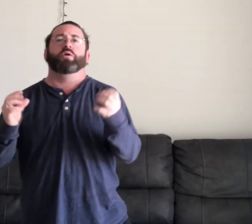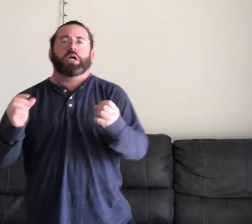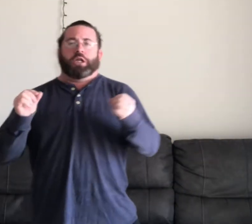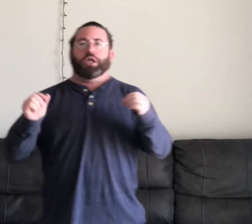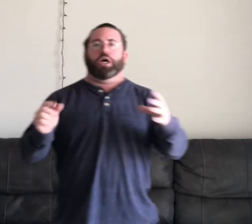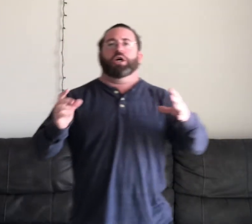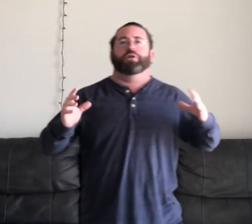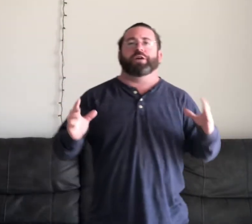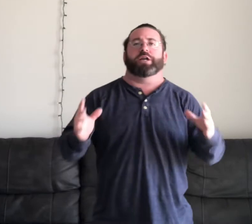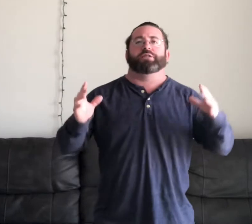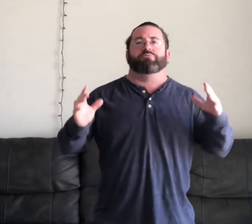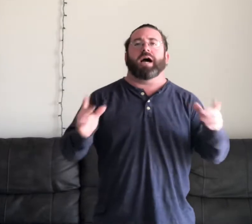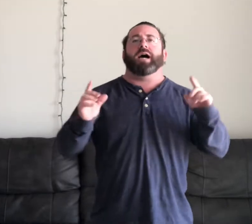that love is right.